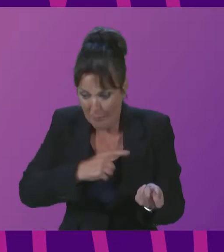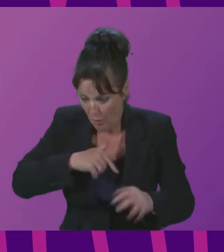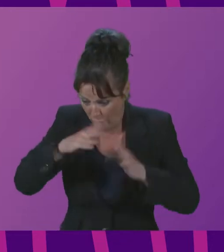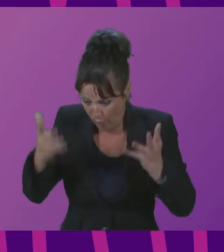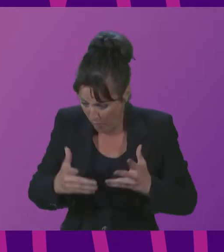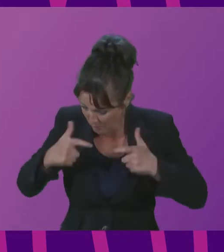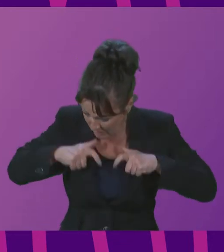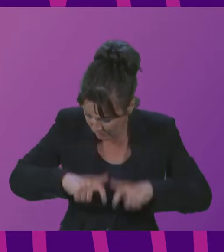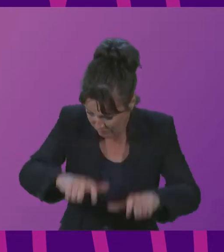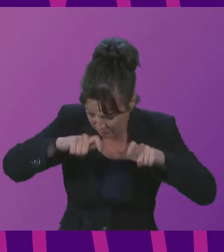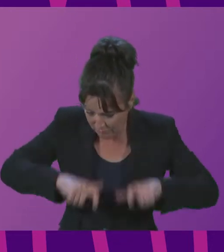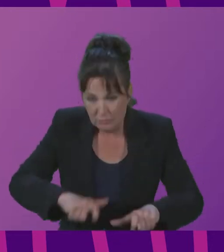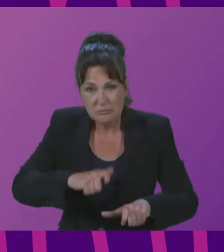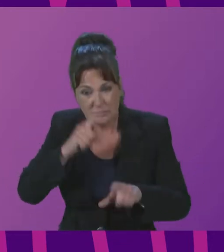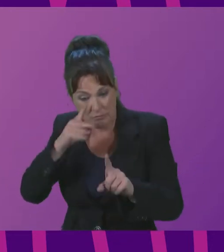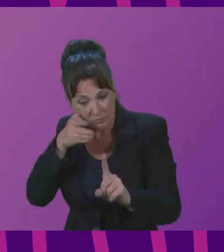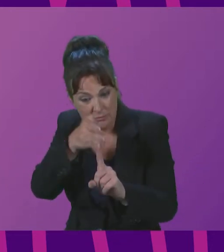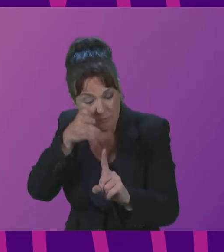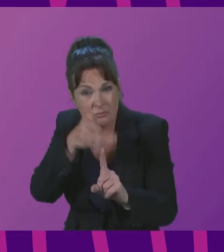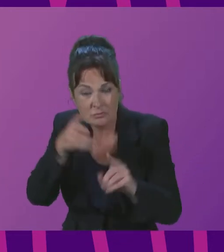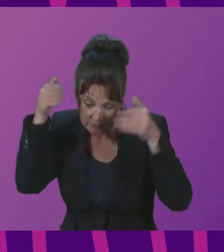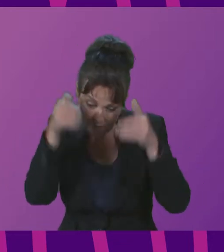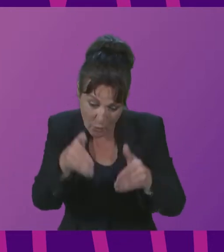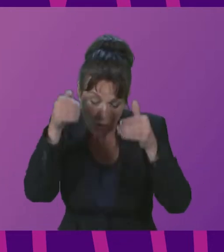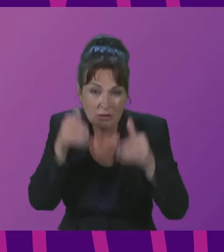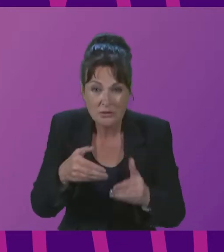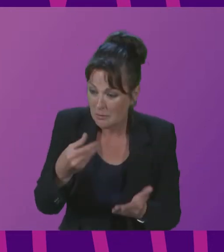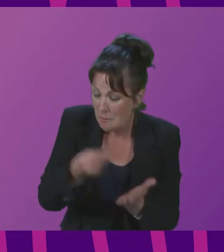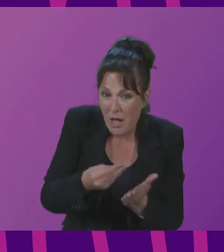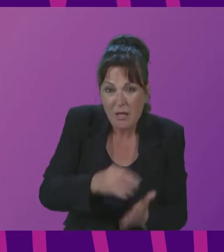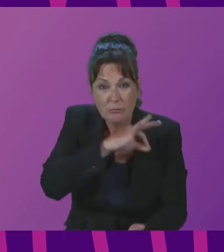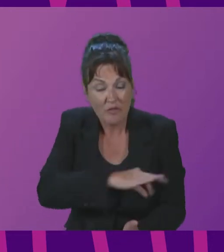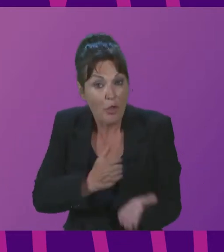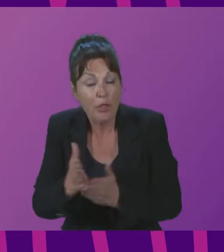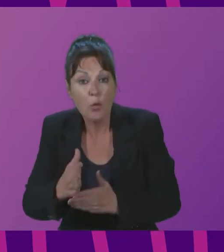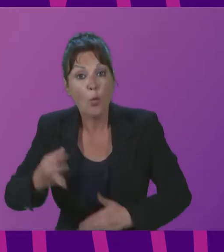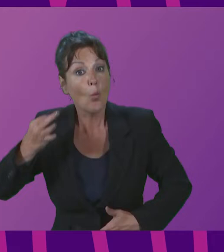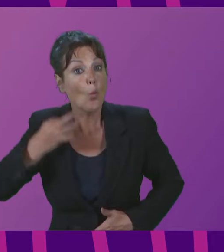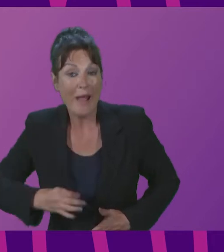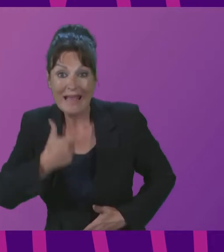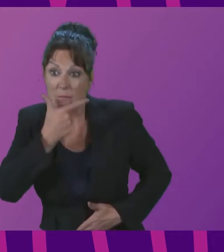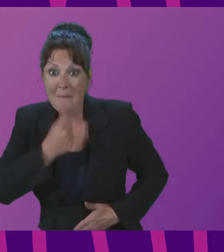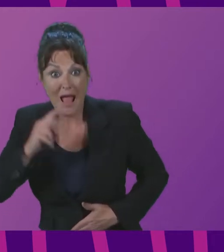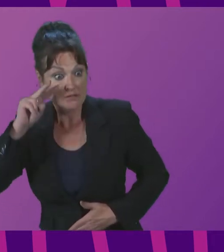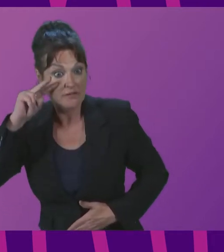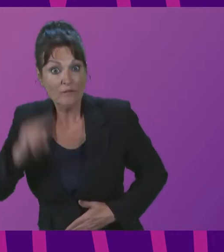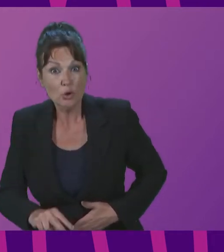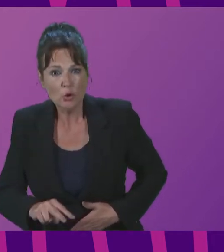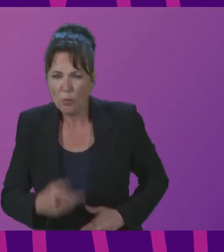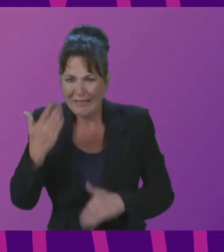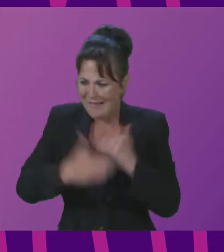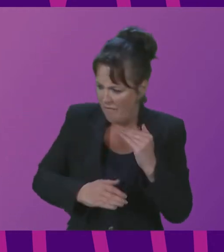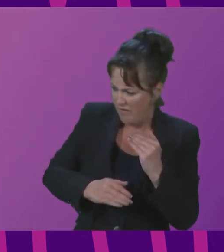you've no examples of it outside of a white privileged gaze that never includes the most vulnerable never questions